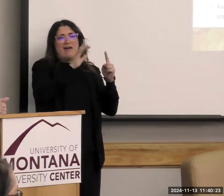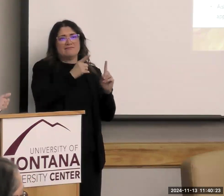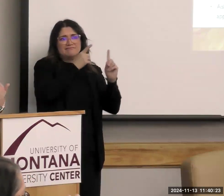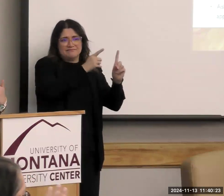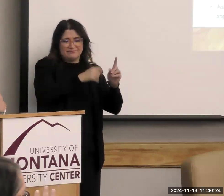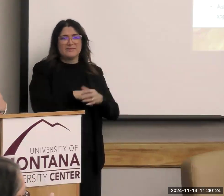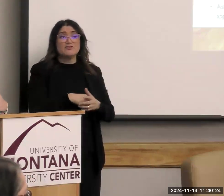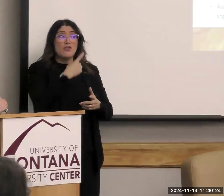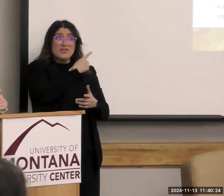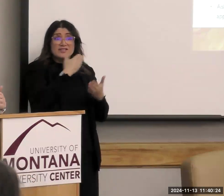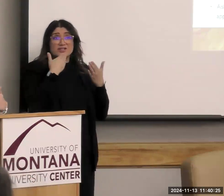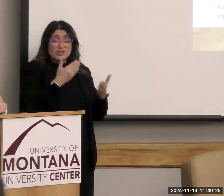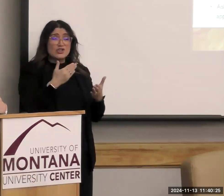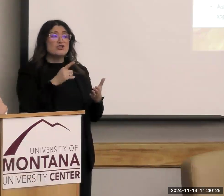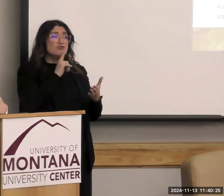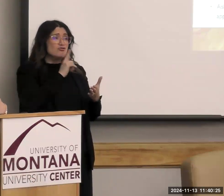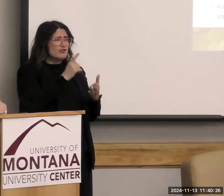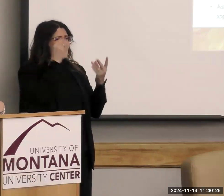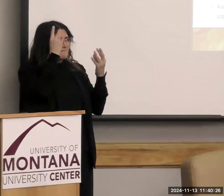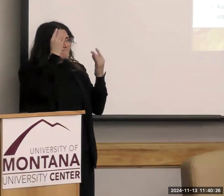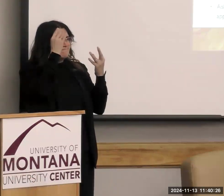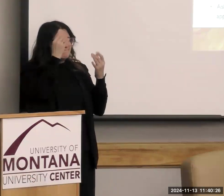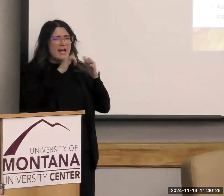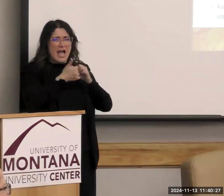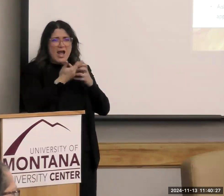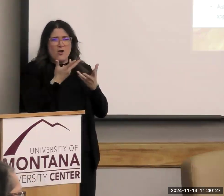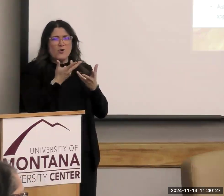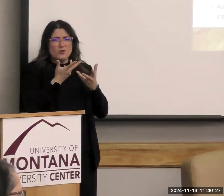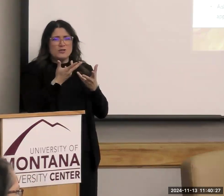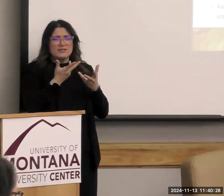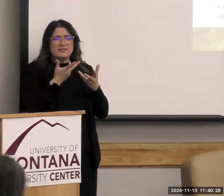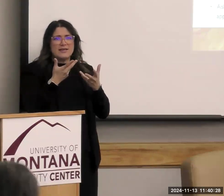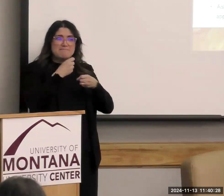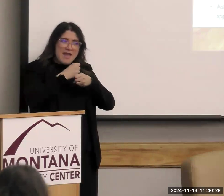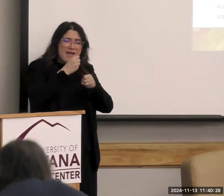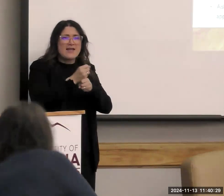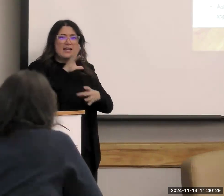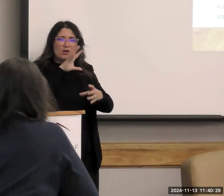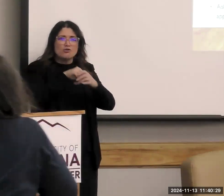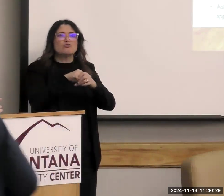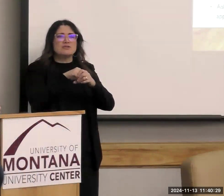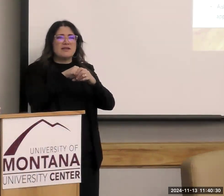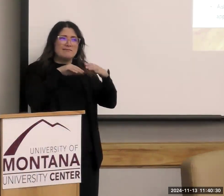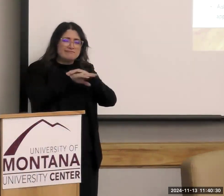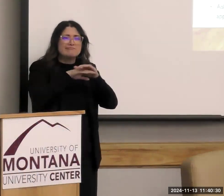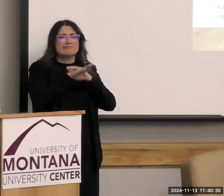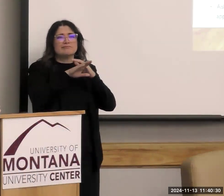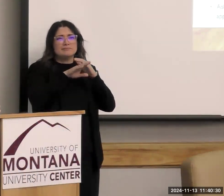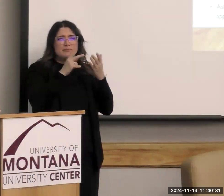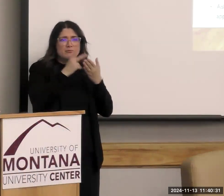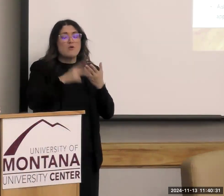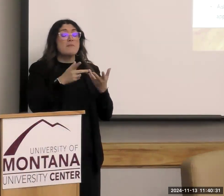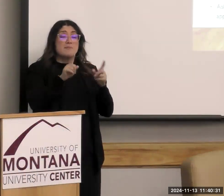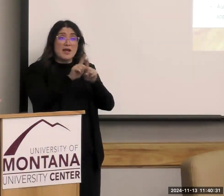digest about how to make inclusive delivery and programming. An inclusive approach to tackling these food, nutrition,